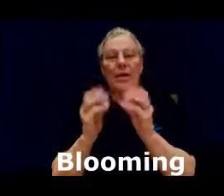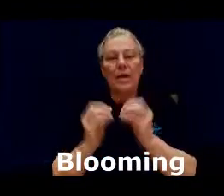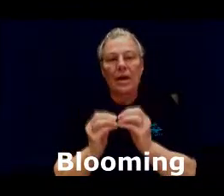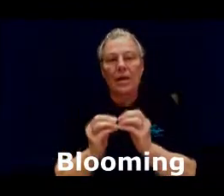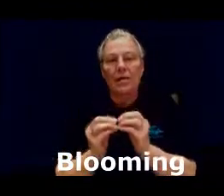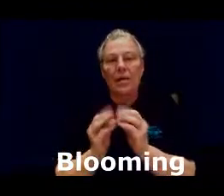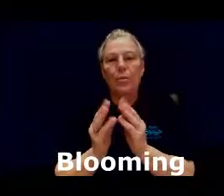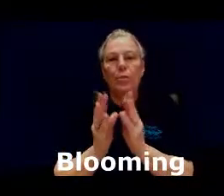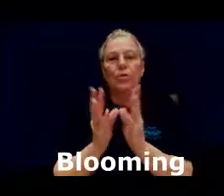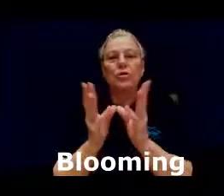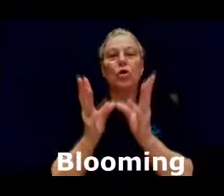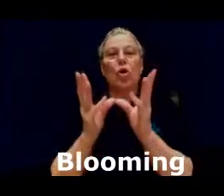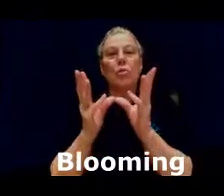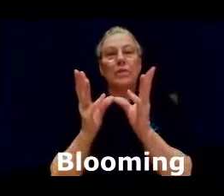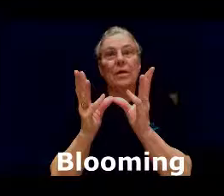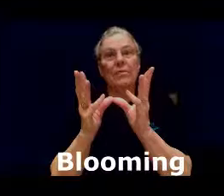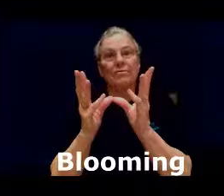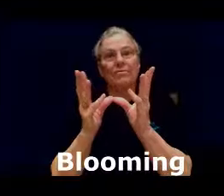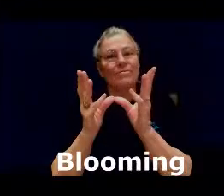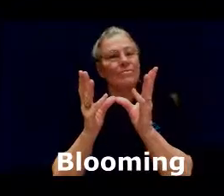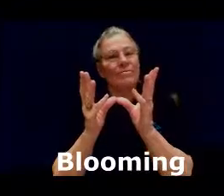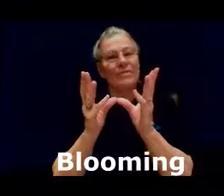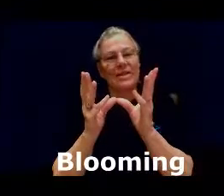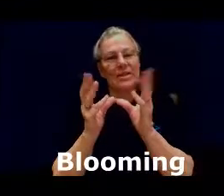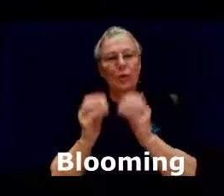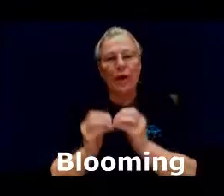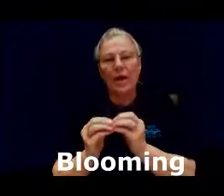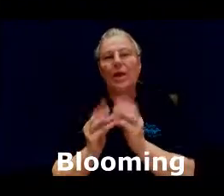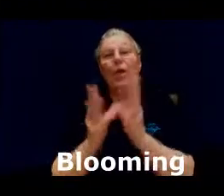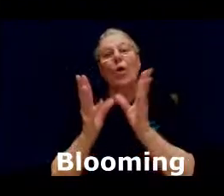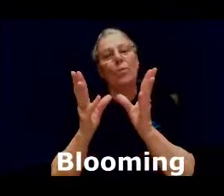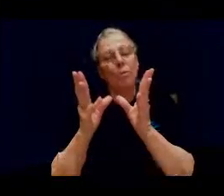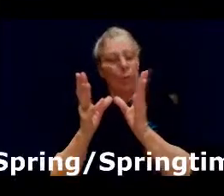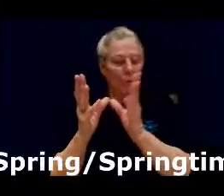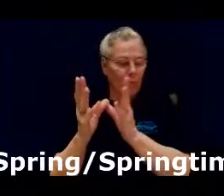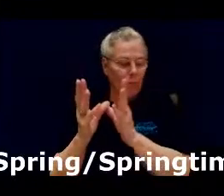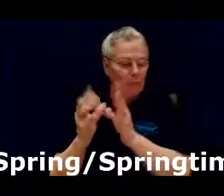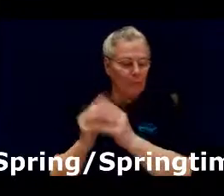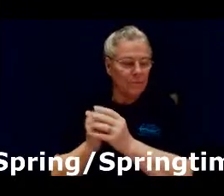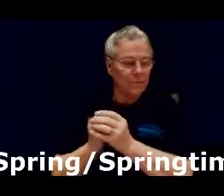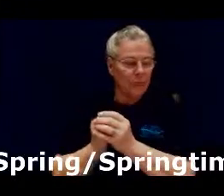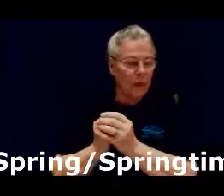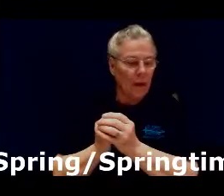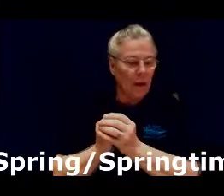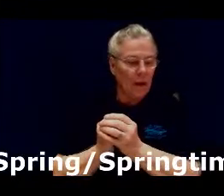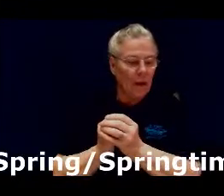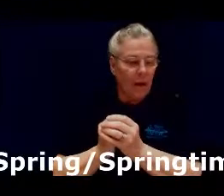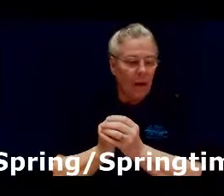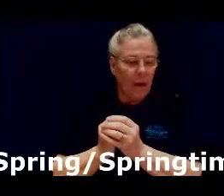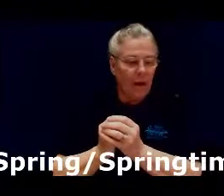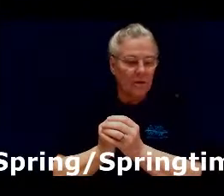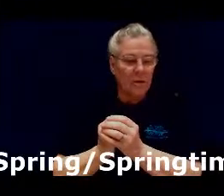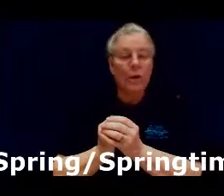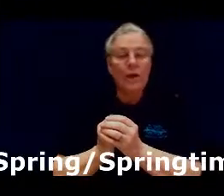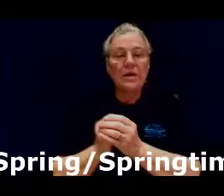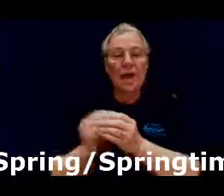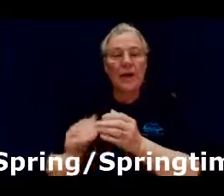like the bloom just opens up in spring blooms how springtime